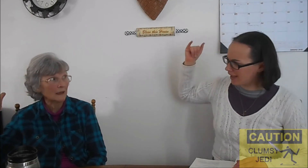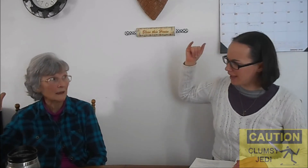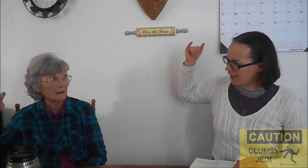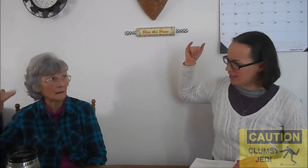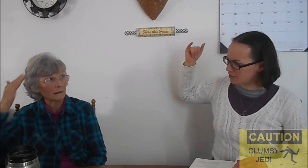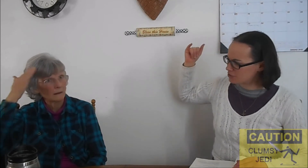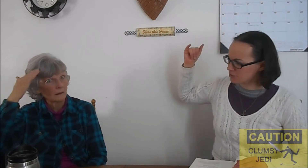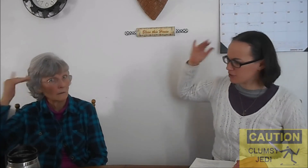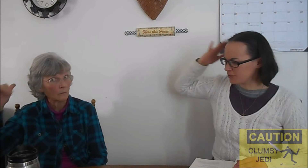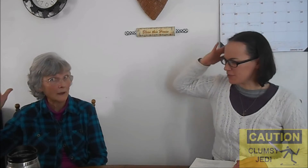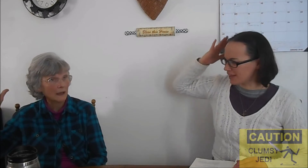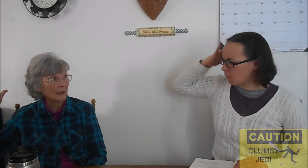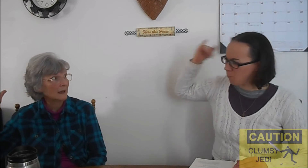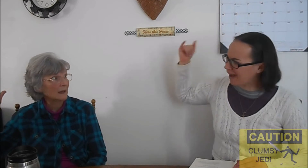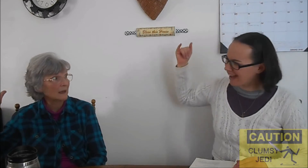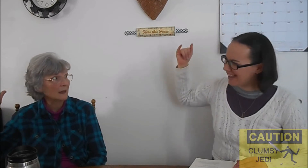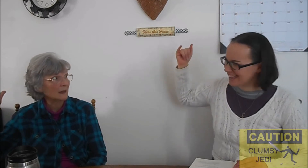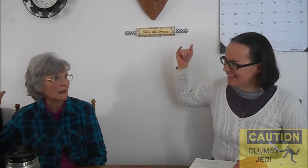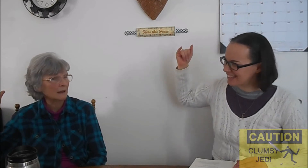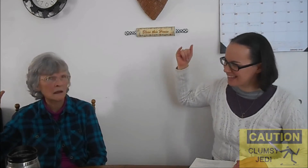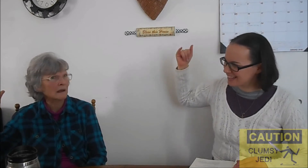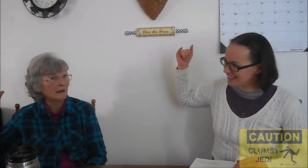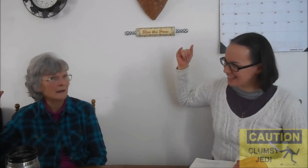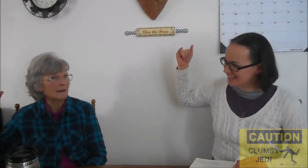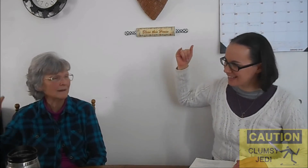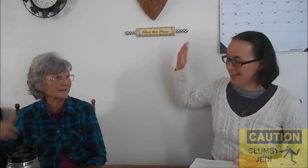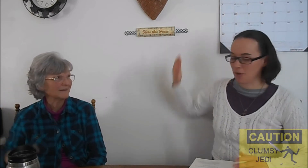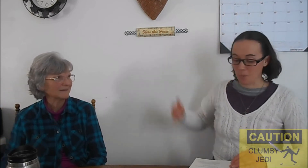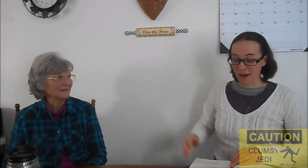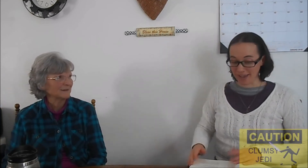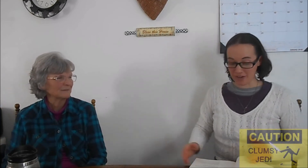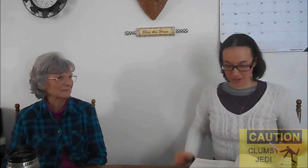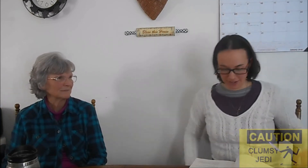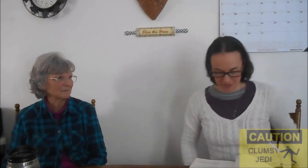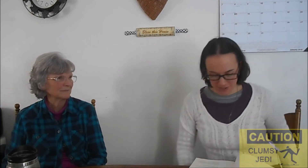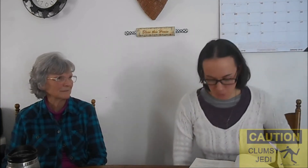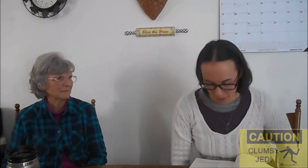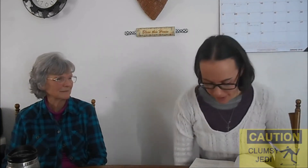And you sort of look confused like... Yeah. Why? Okay. So, that's why.